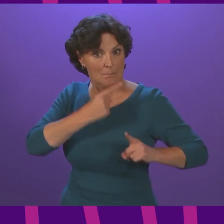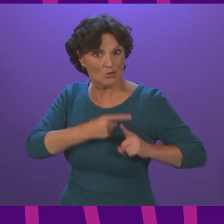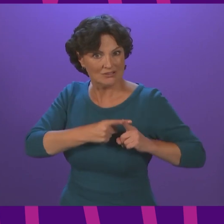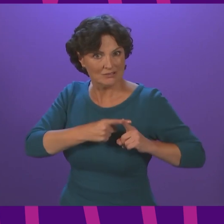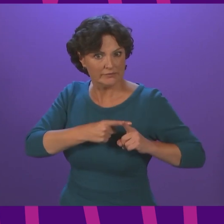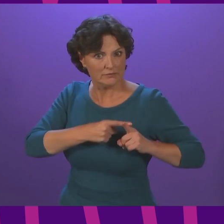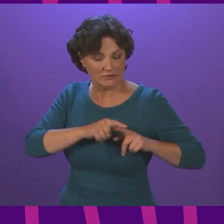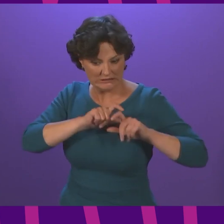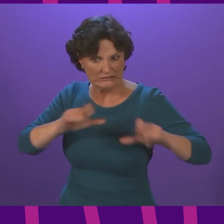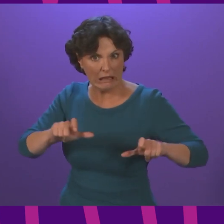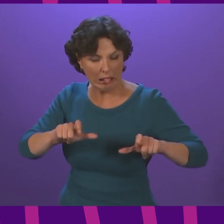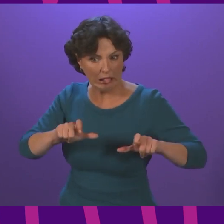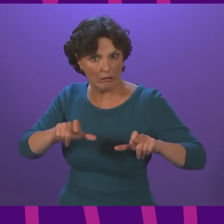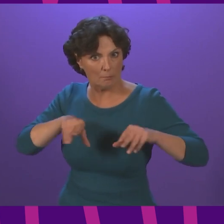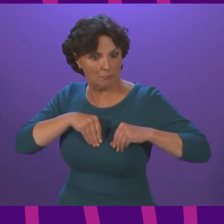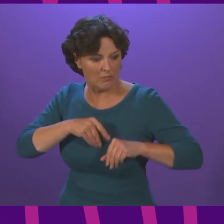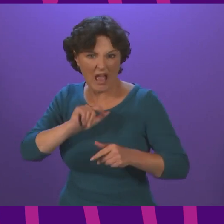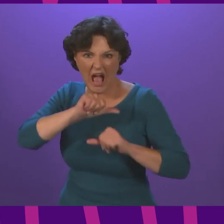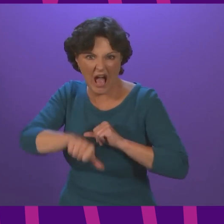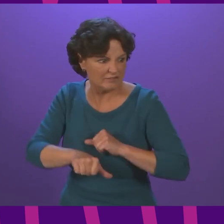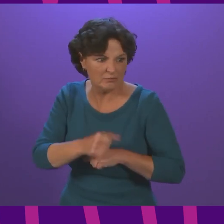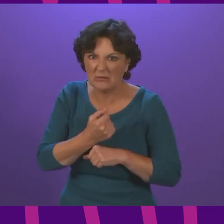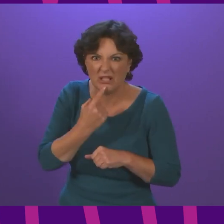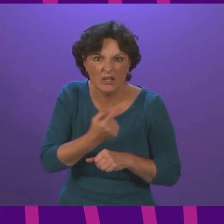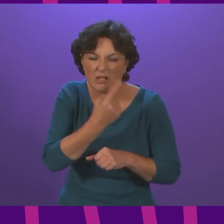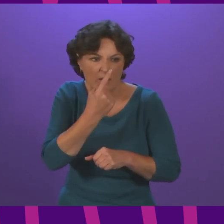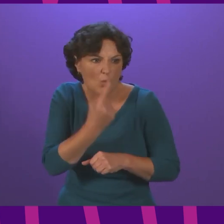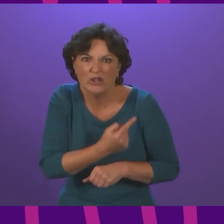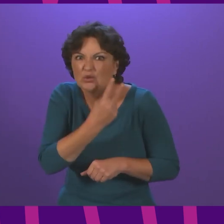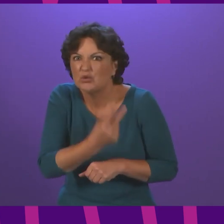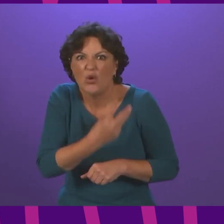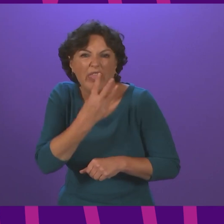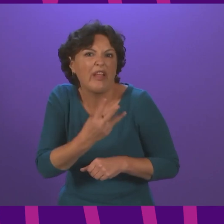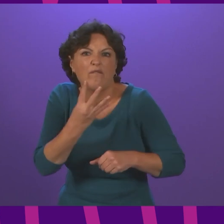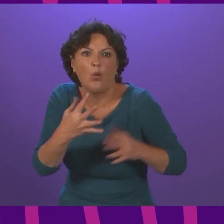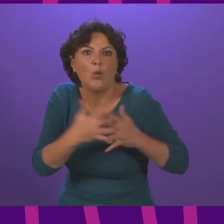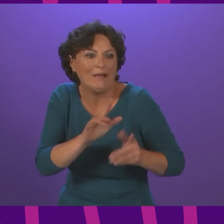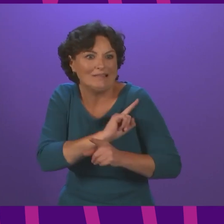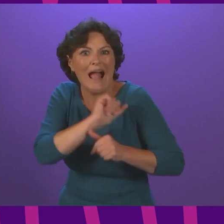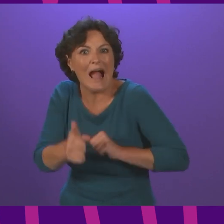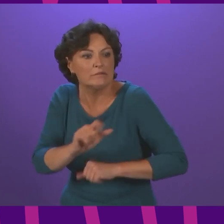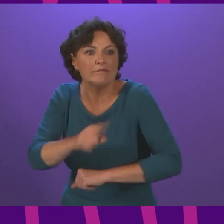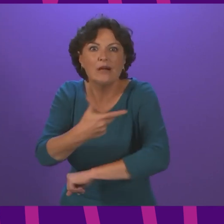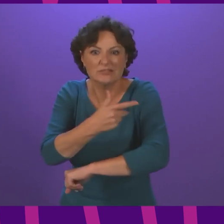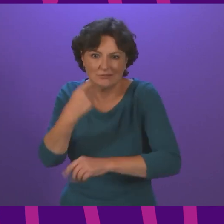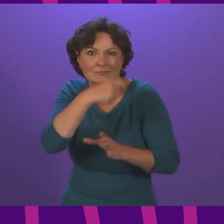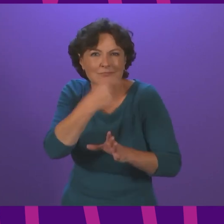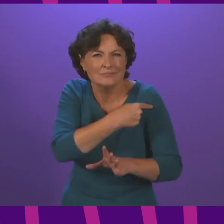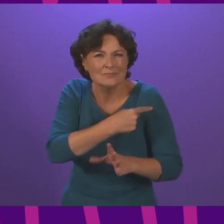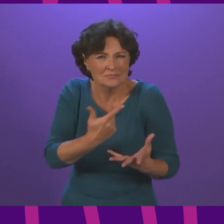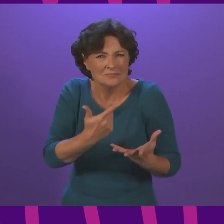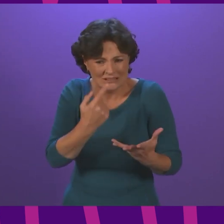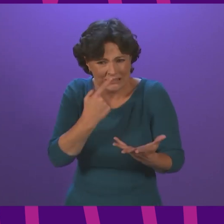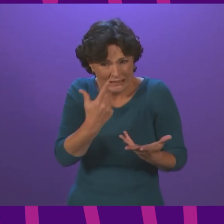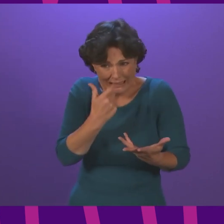first positive test despite no longer being infectious and to ask what can be done to remedy this